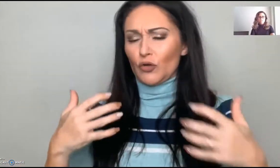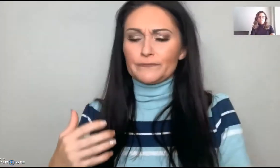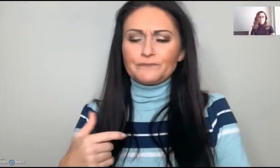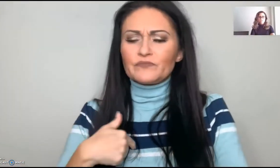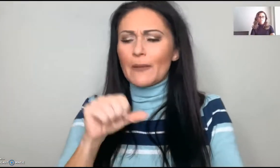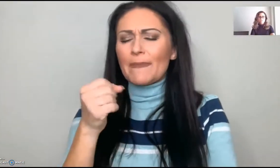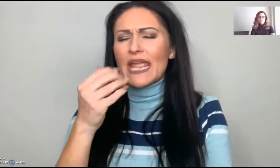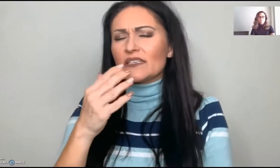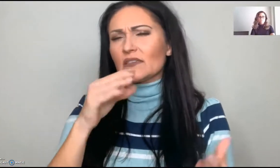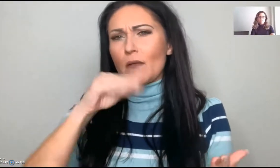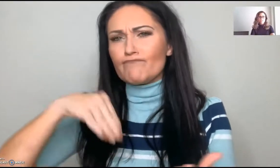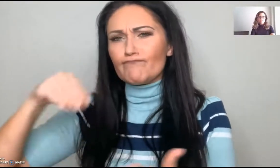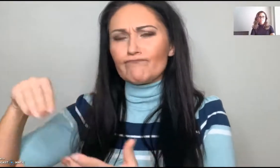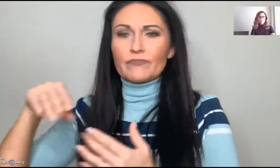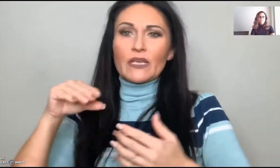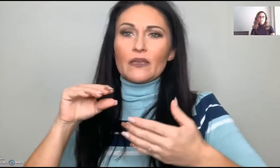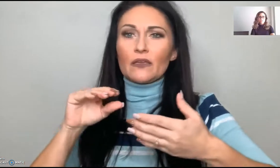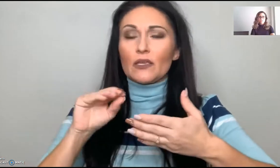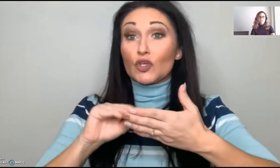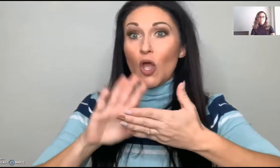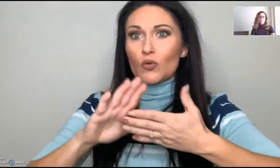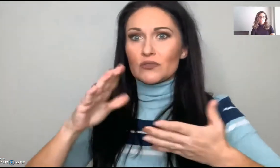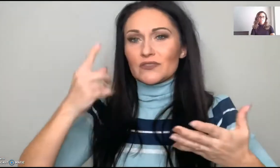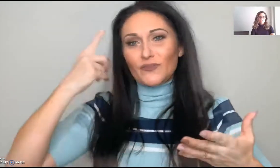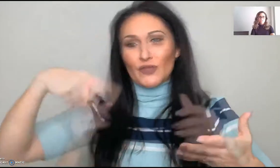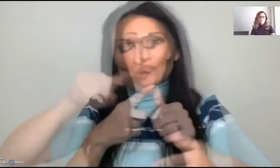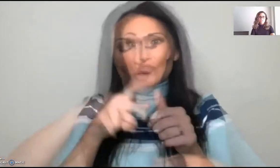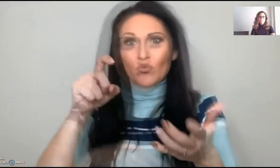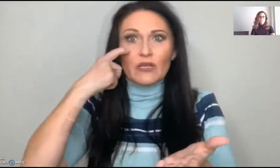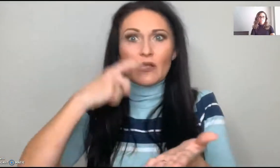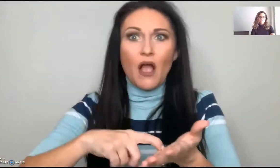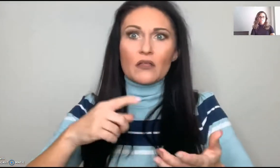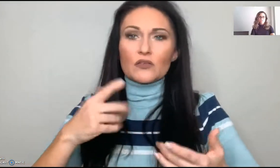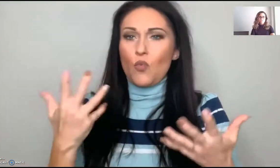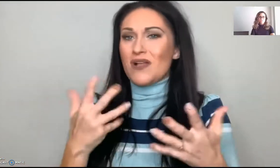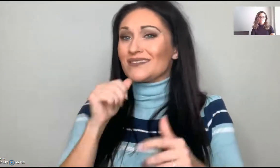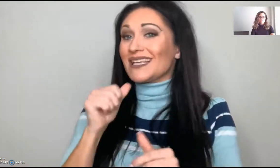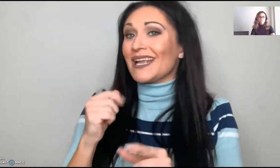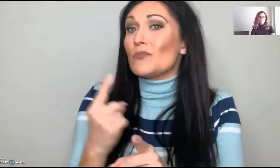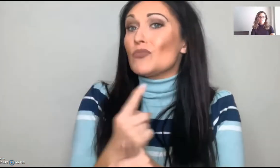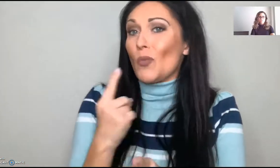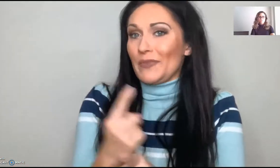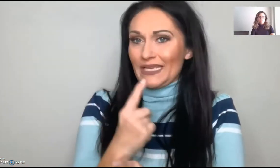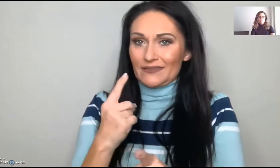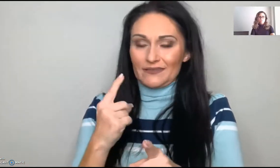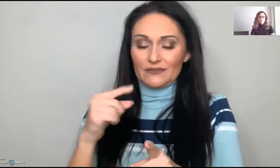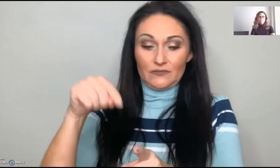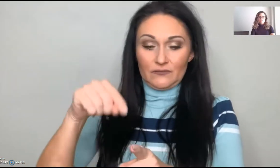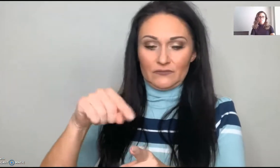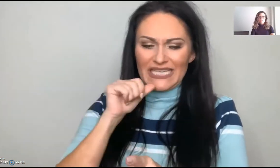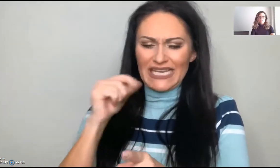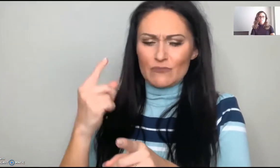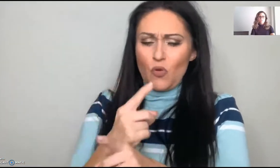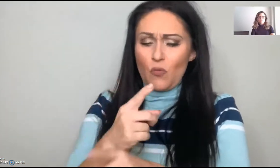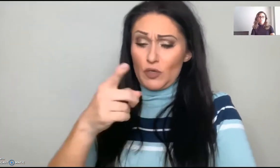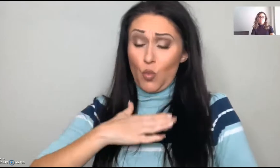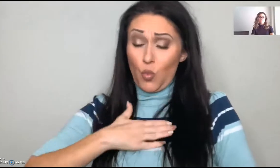So we really got to focus on that anger because there's no manual to show you what to do. You have to notice when it's